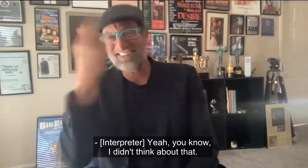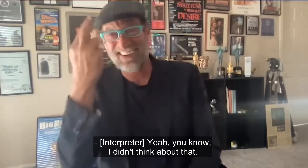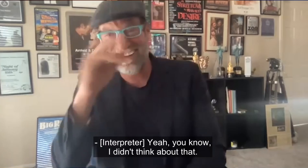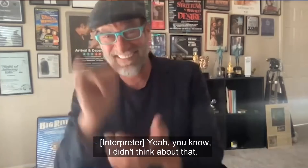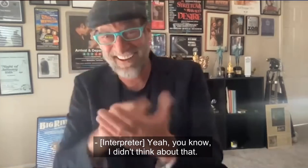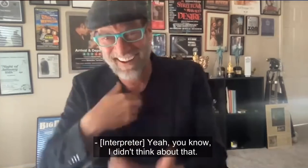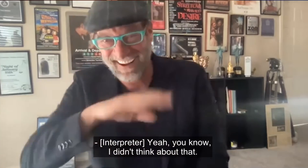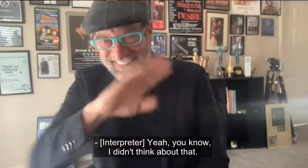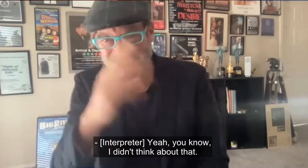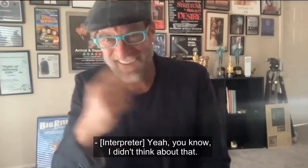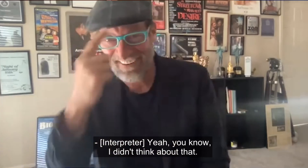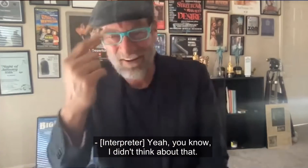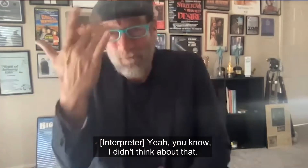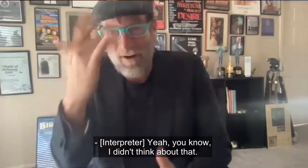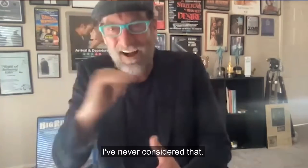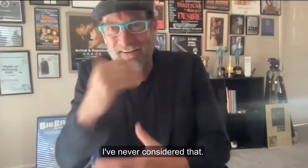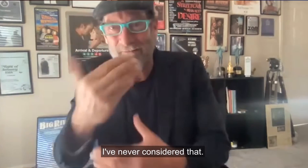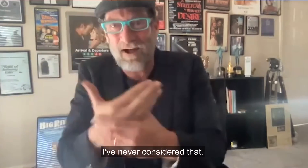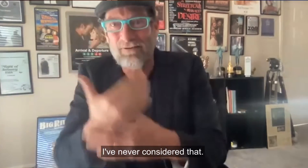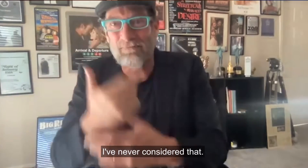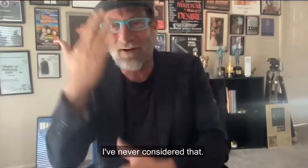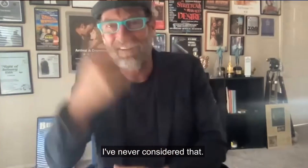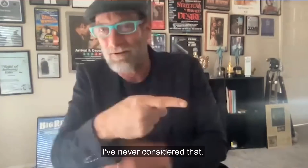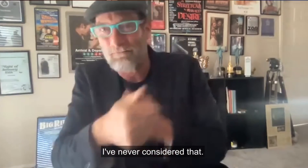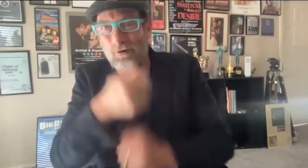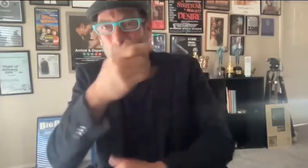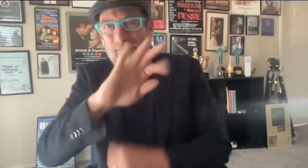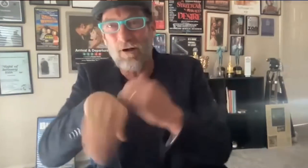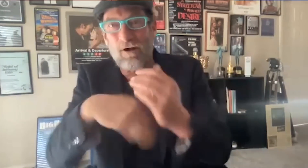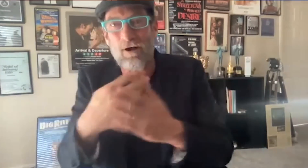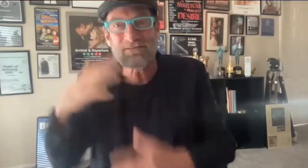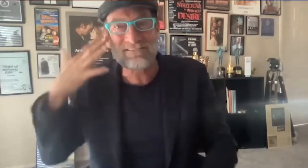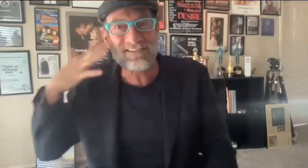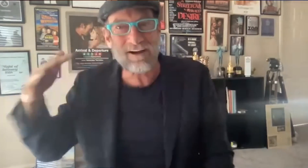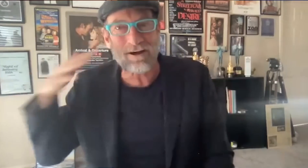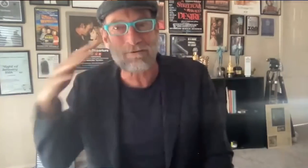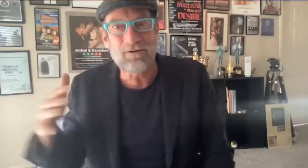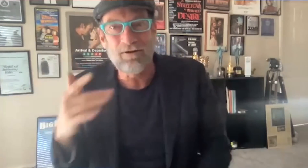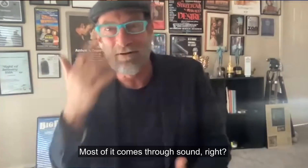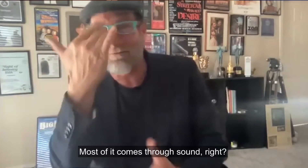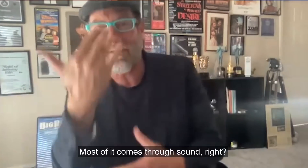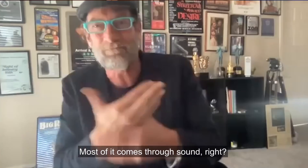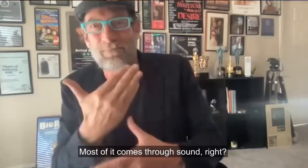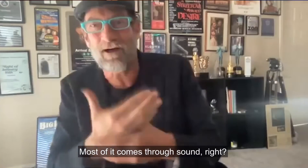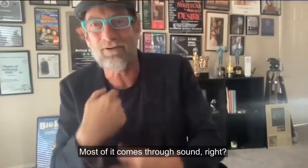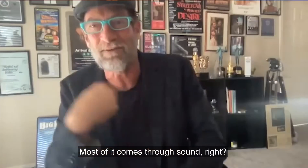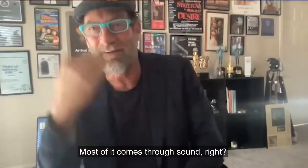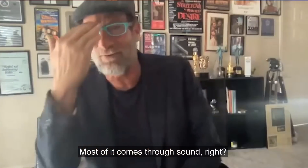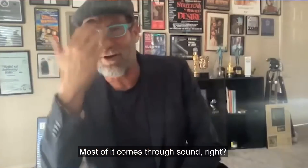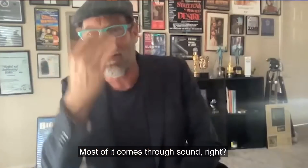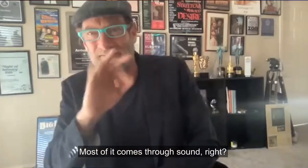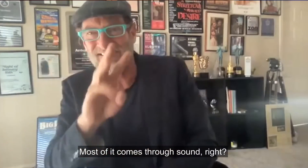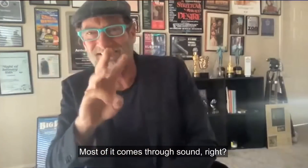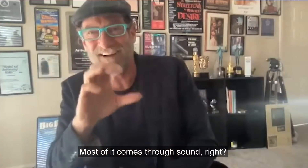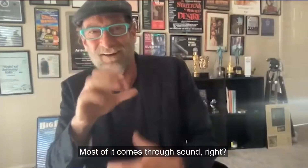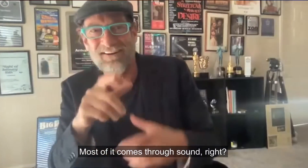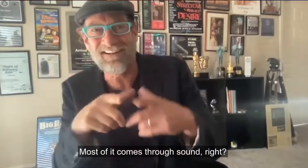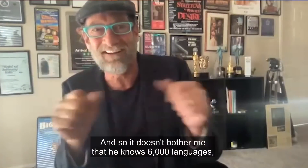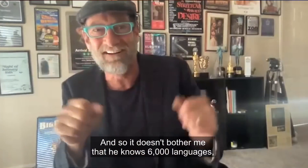Yeah. You know, I didn't think about that. I've never considered that. You know, most of it comes through sound, right? And